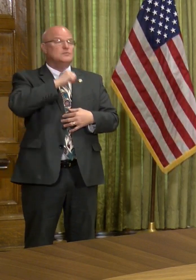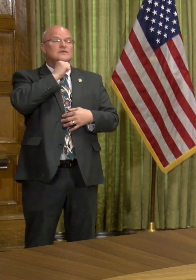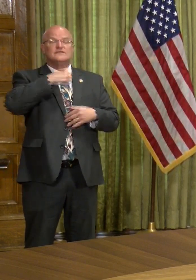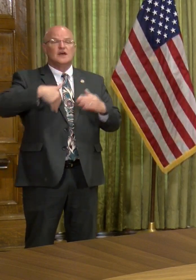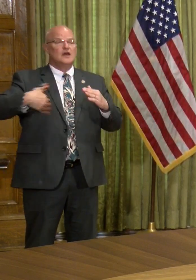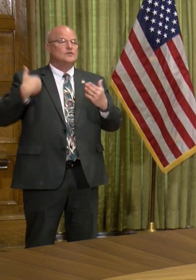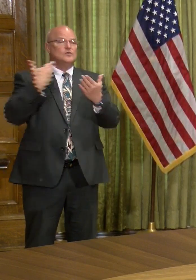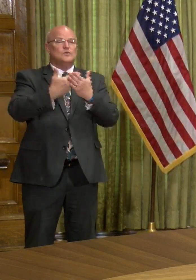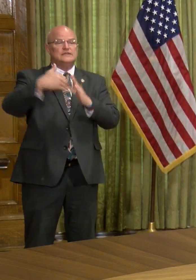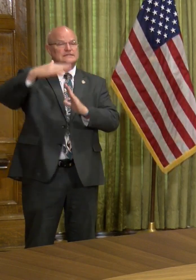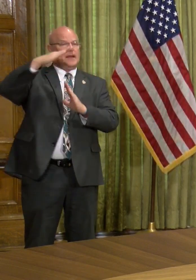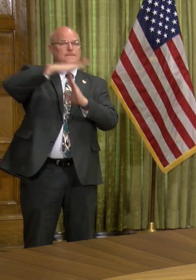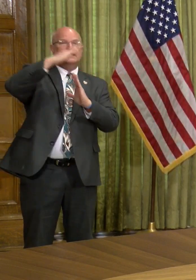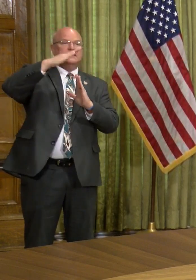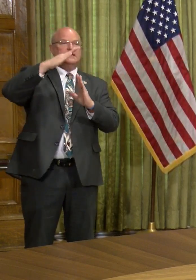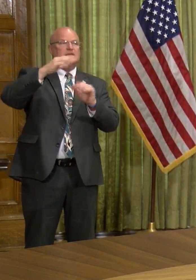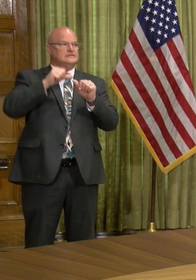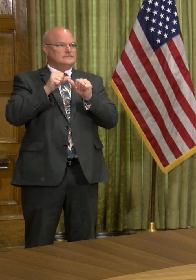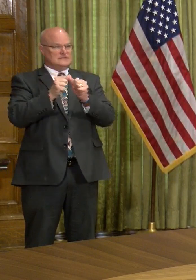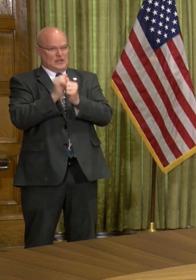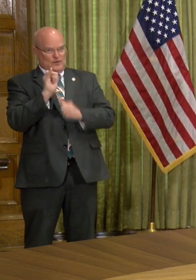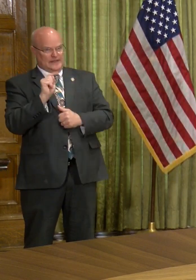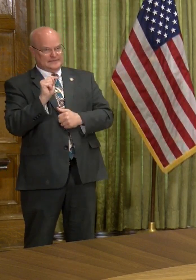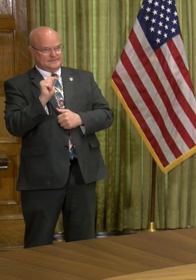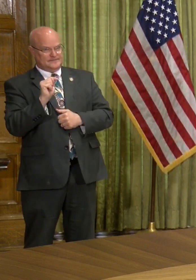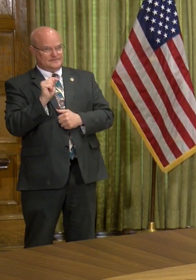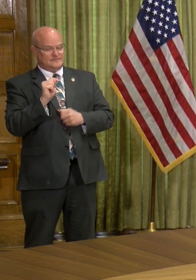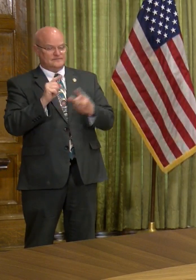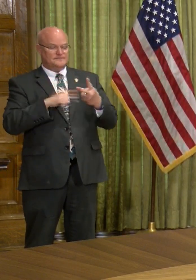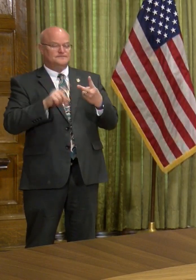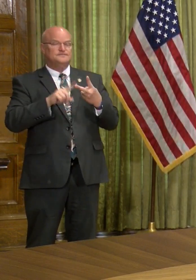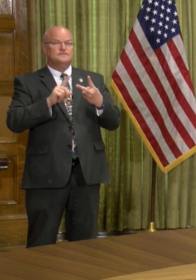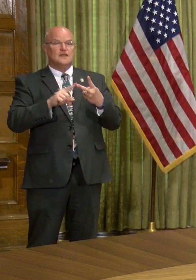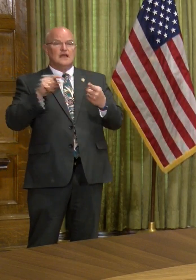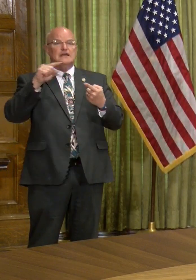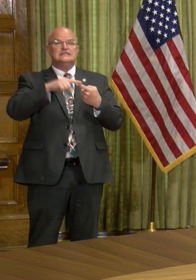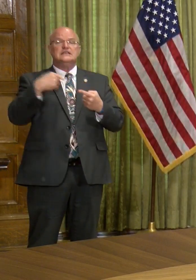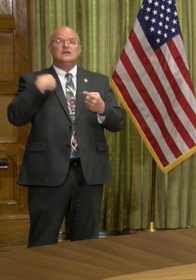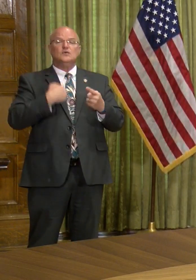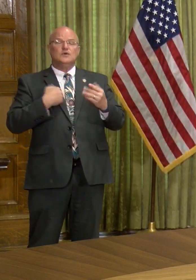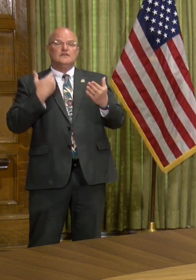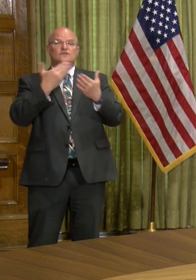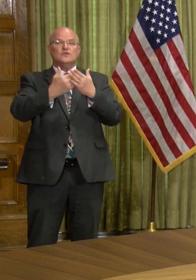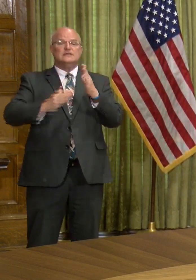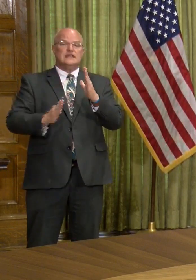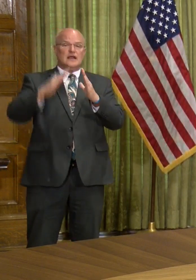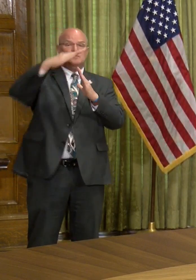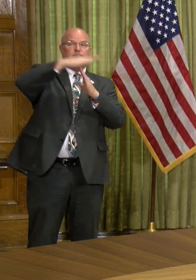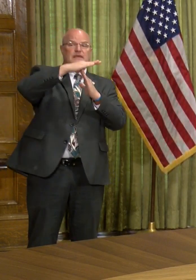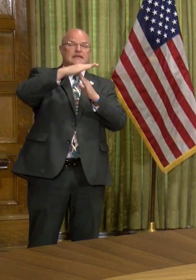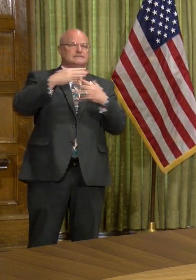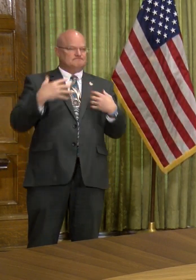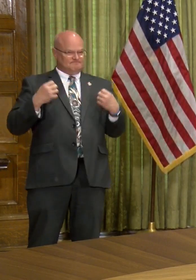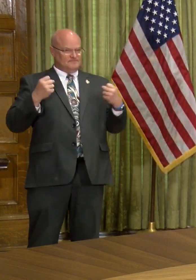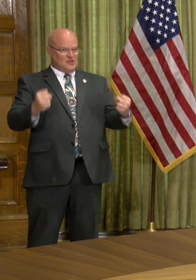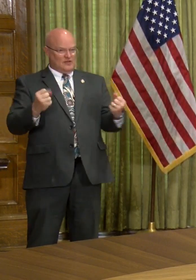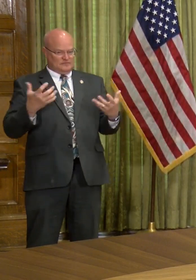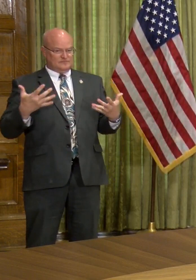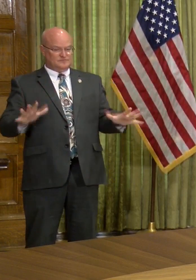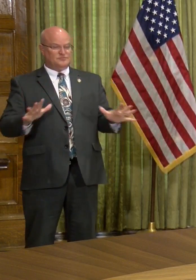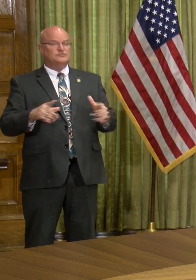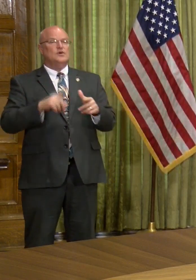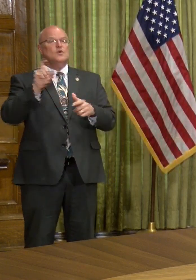not reached our peak yet. So let's stick with it. And then secondly, until we have reached our peak and are confident of that,